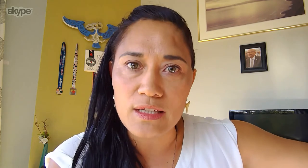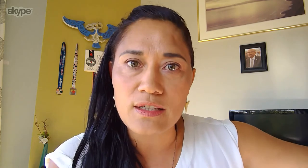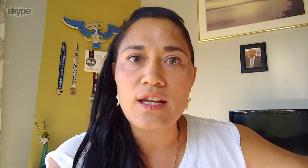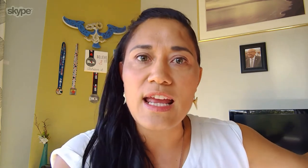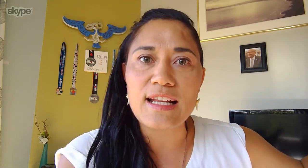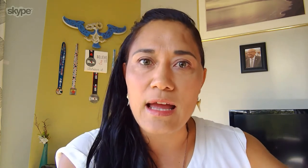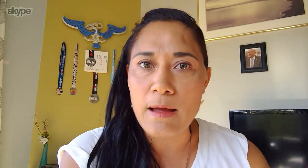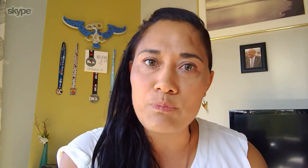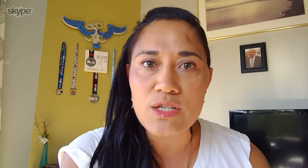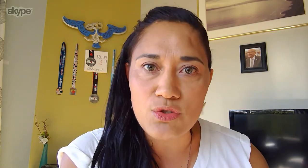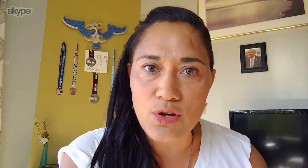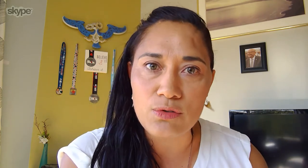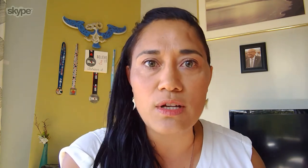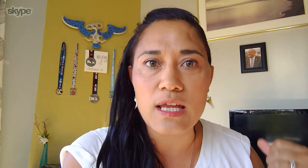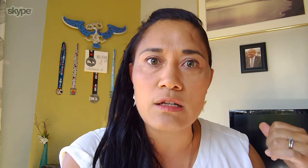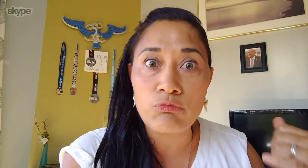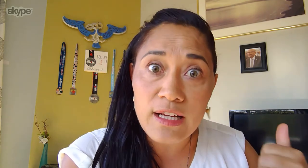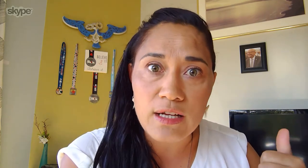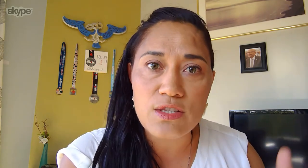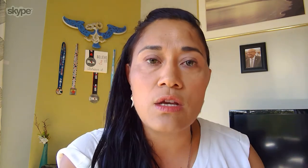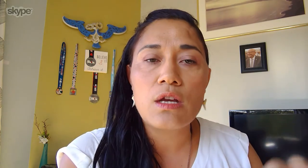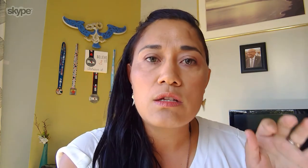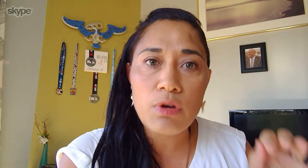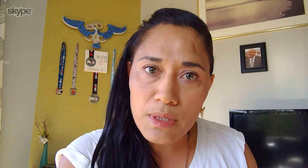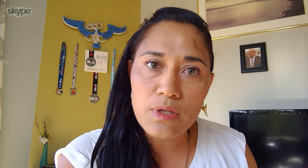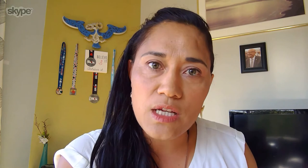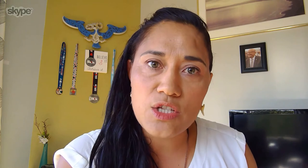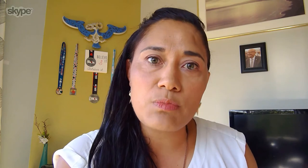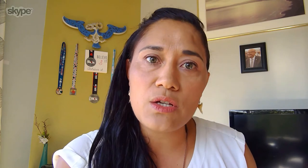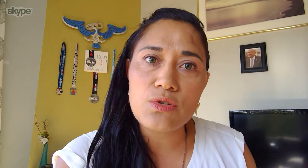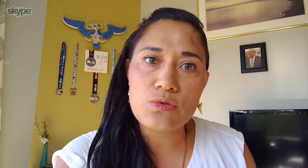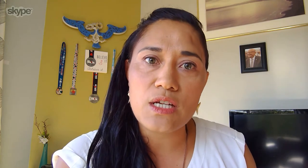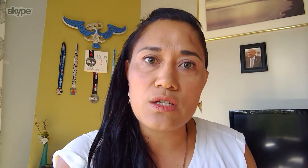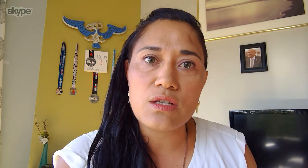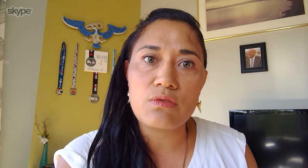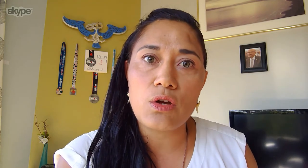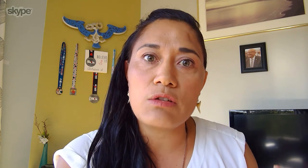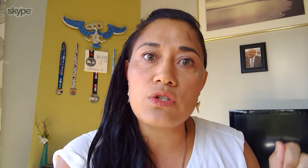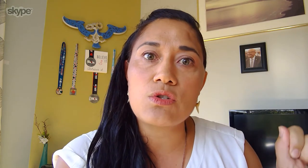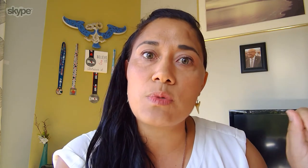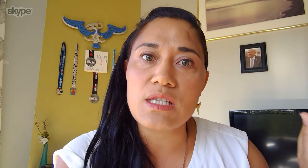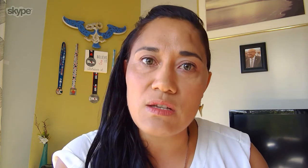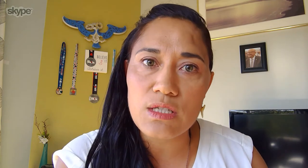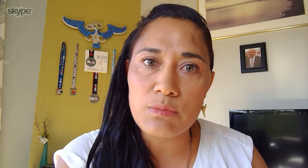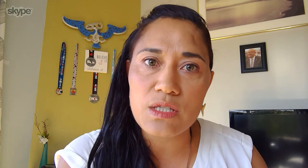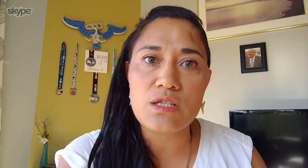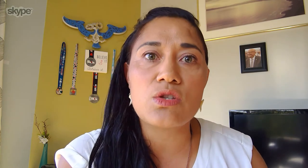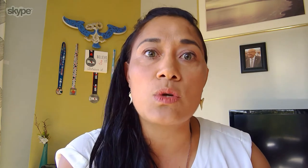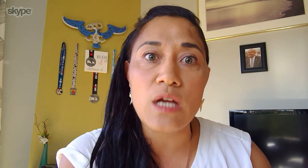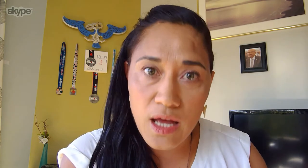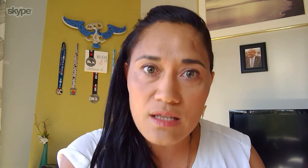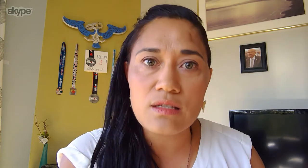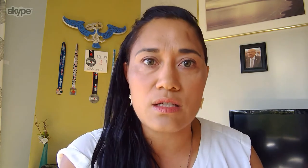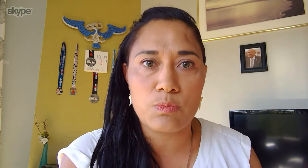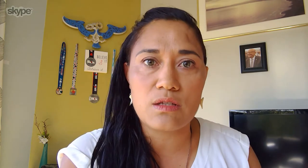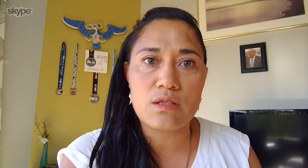hallway and be strong and ring us. Remember that GP consultations have only reduced by 70%. So